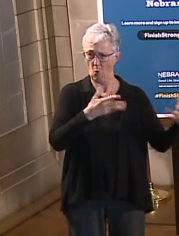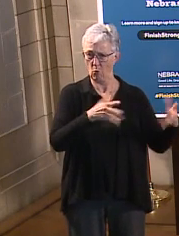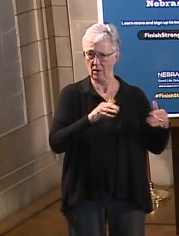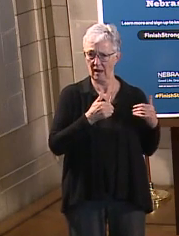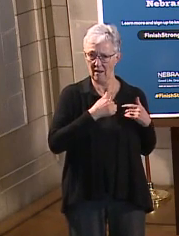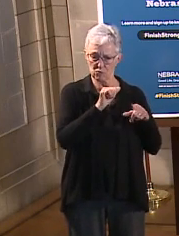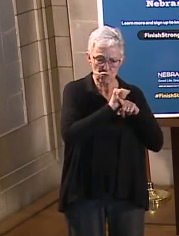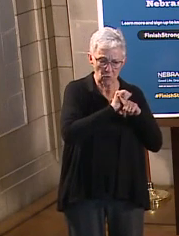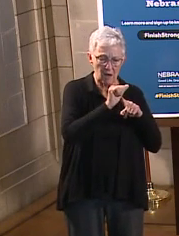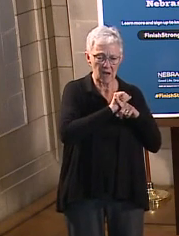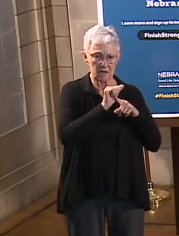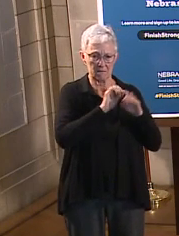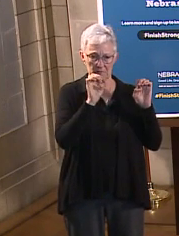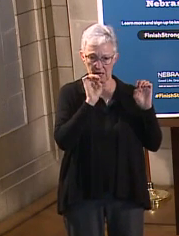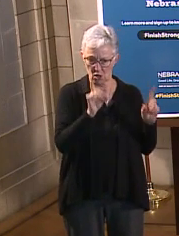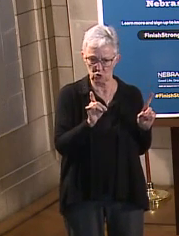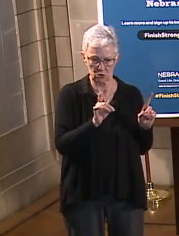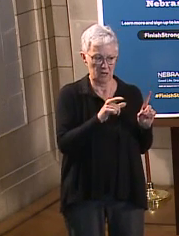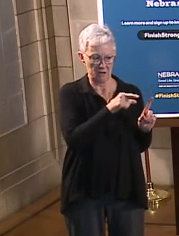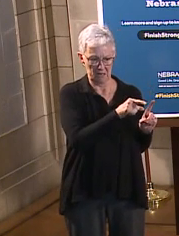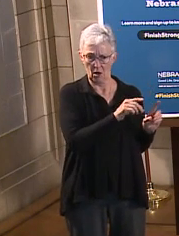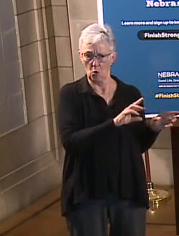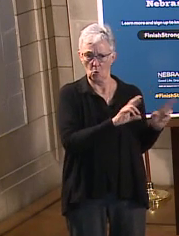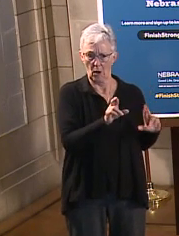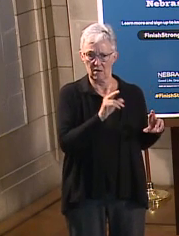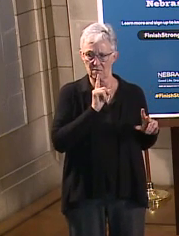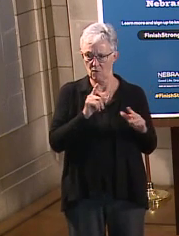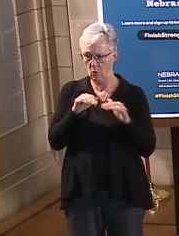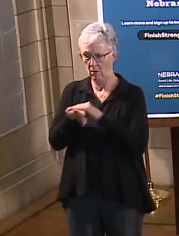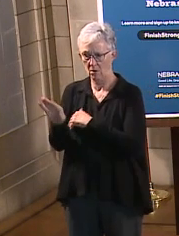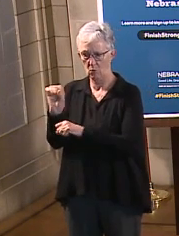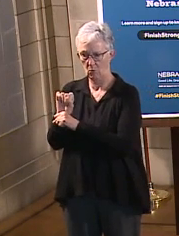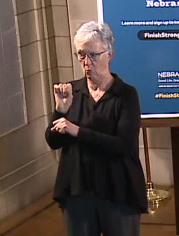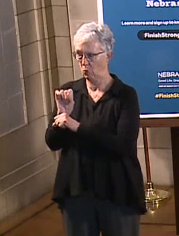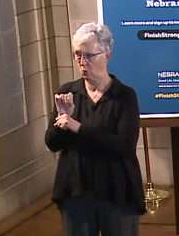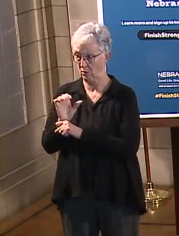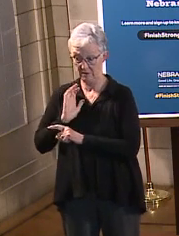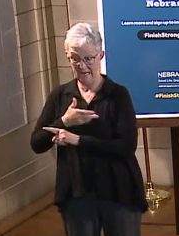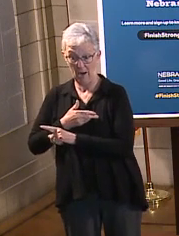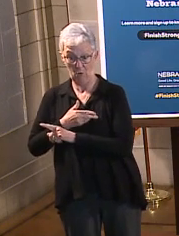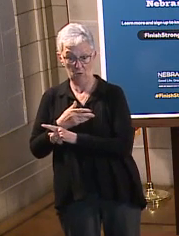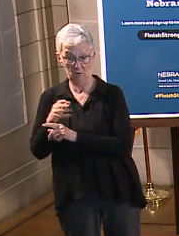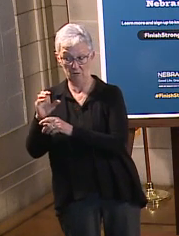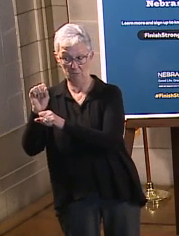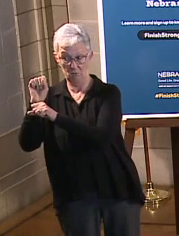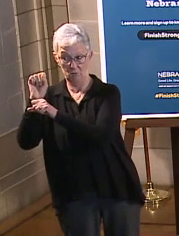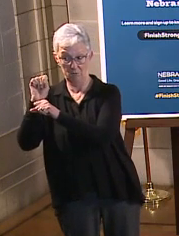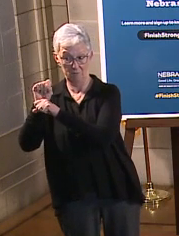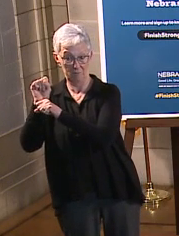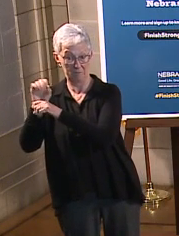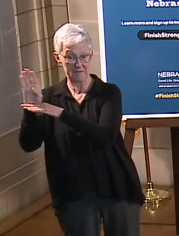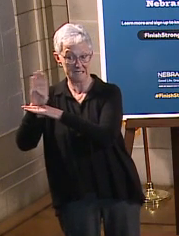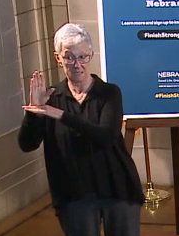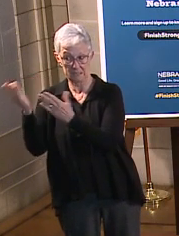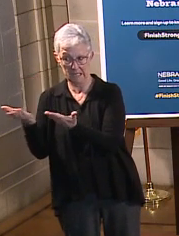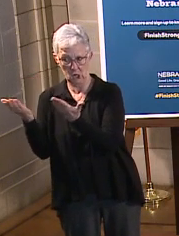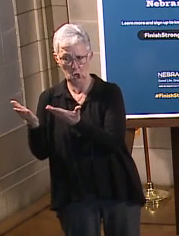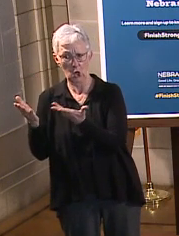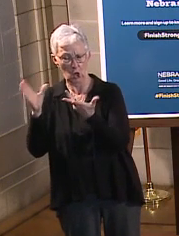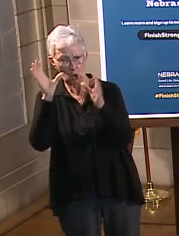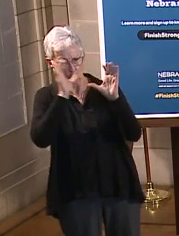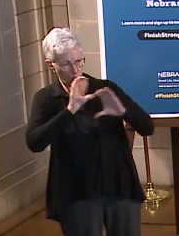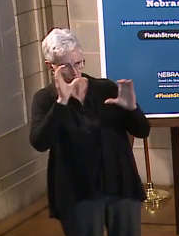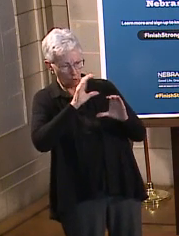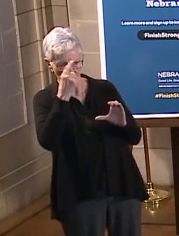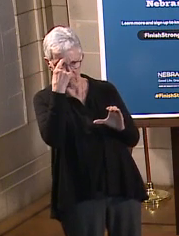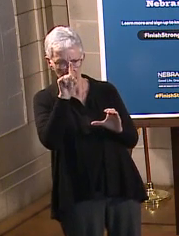employers across our state state who are in great need of workforce talent. Our goal is to encourage them to choose Nebraska as a